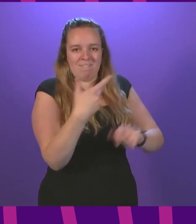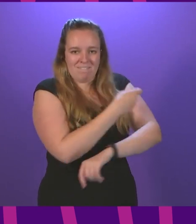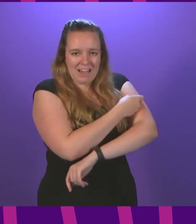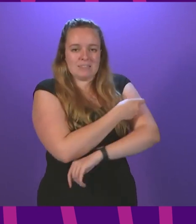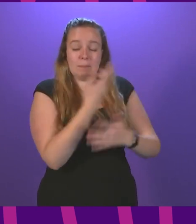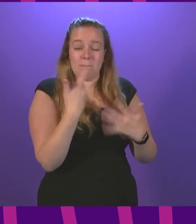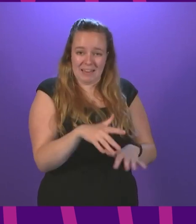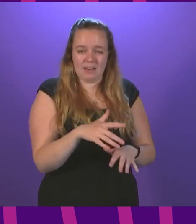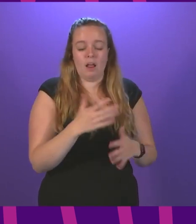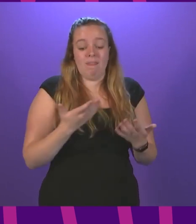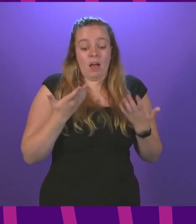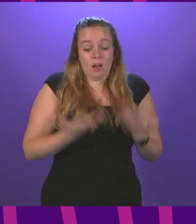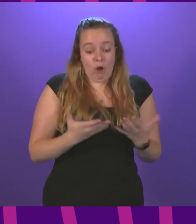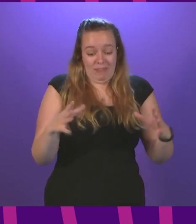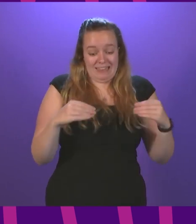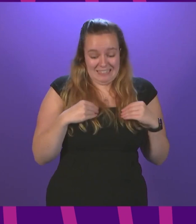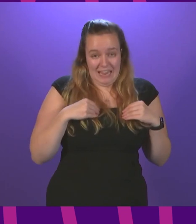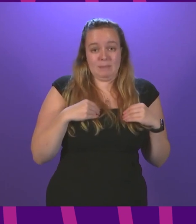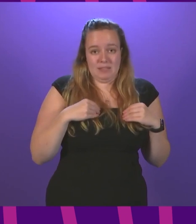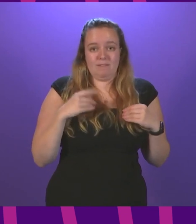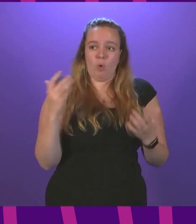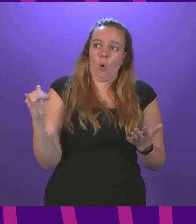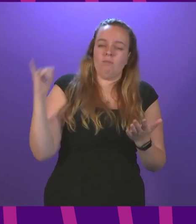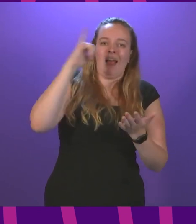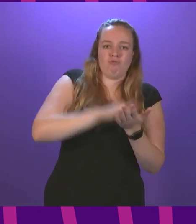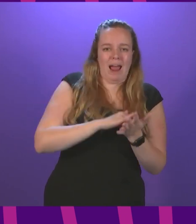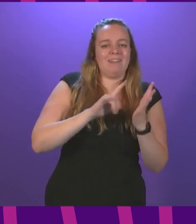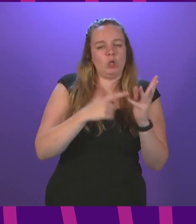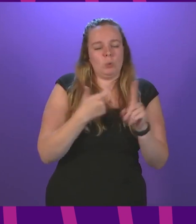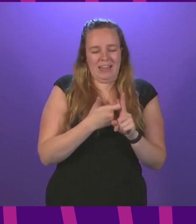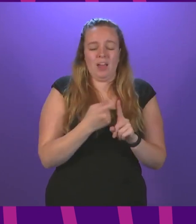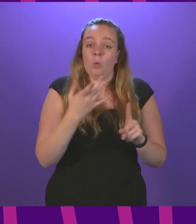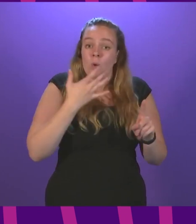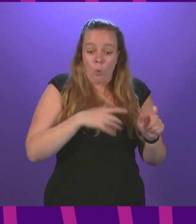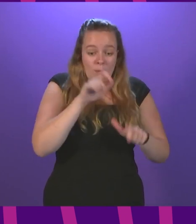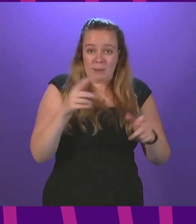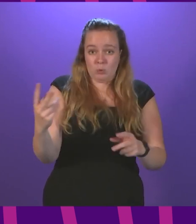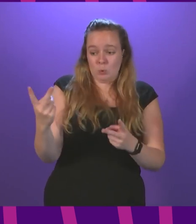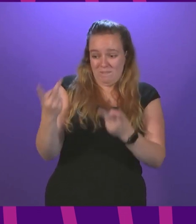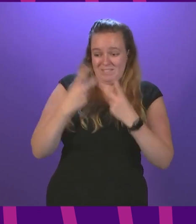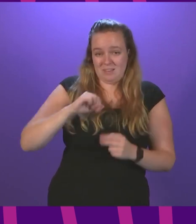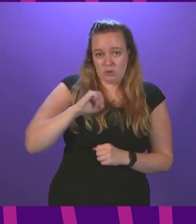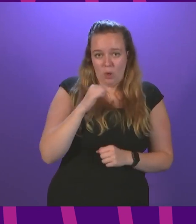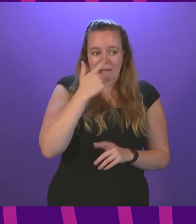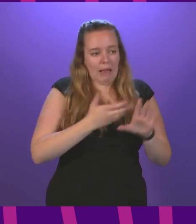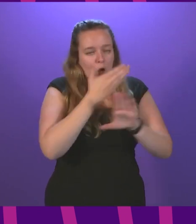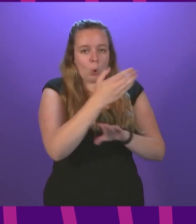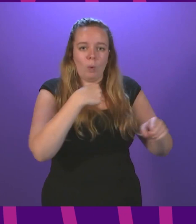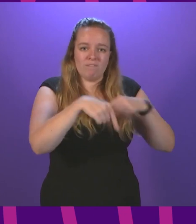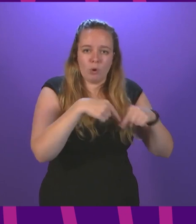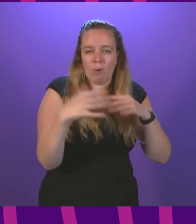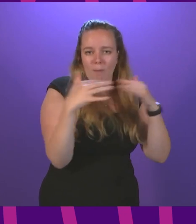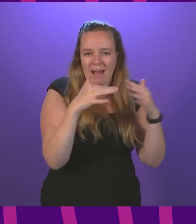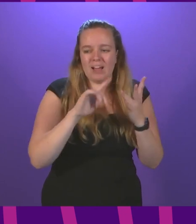that is currently accepted for entry into the uk we want people visiting scotland to be able to go to football matches